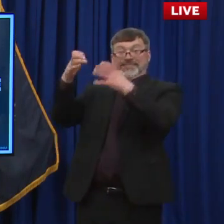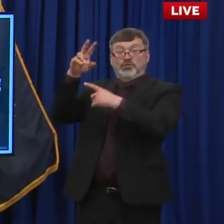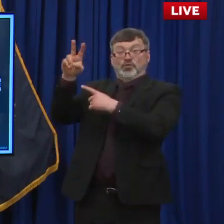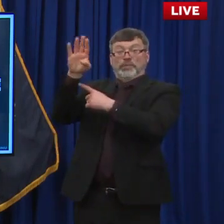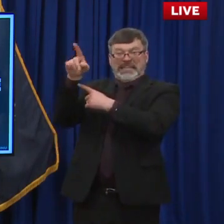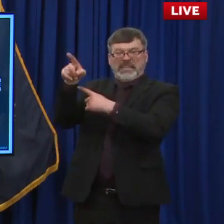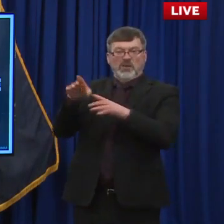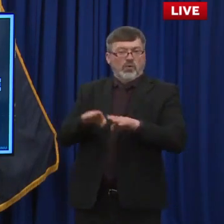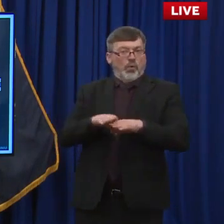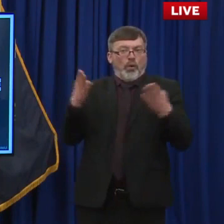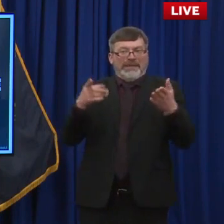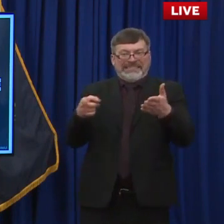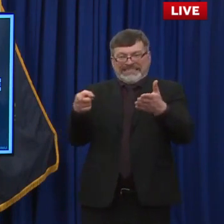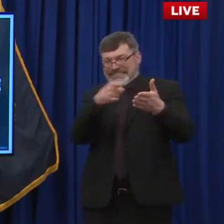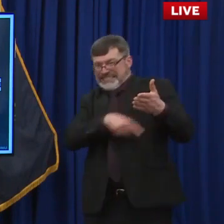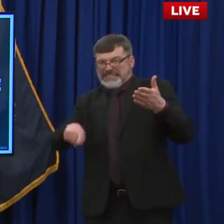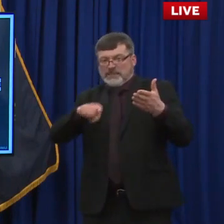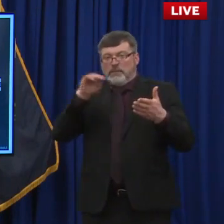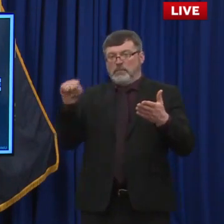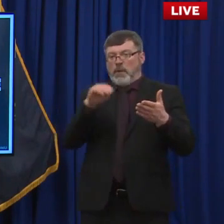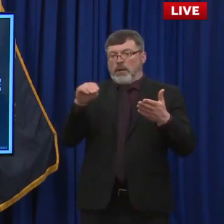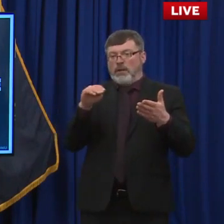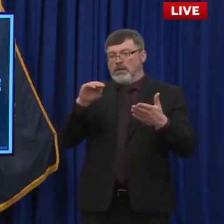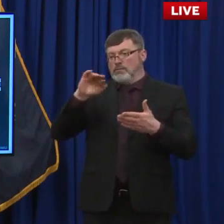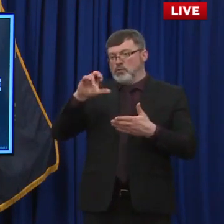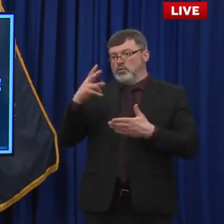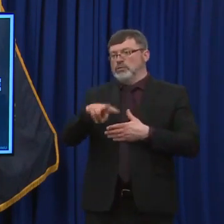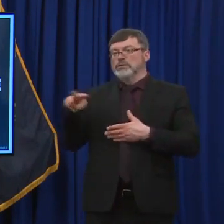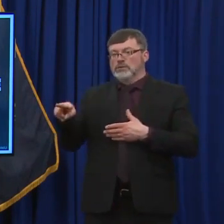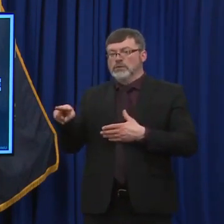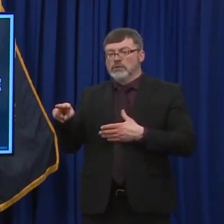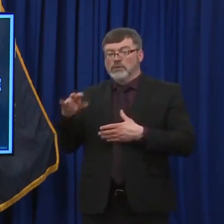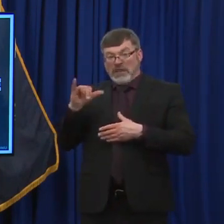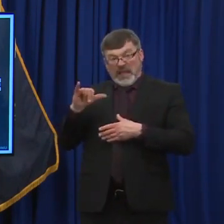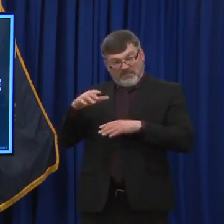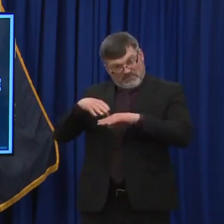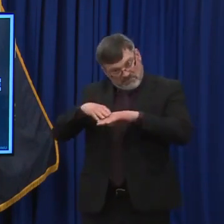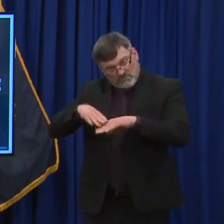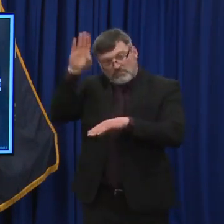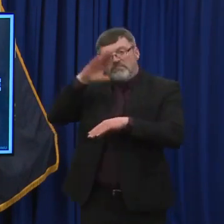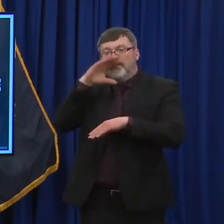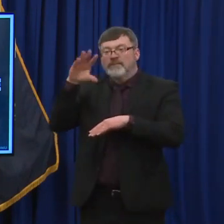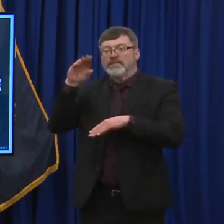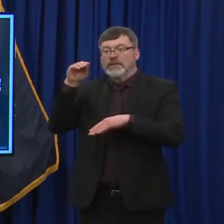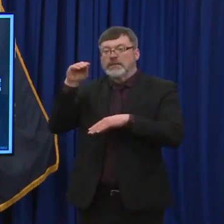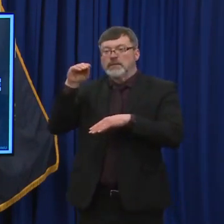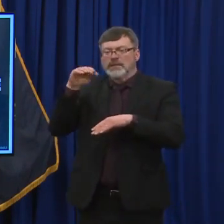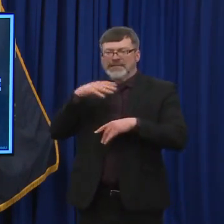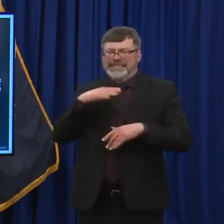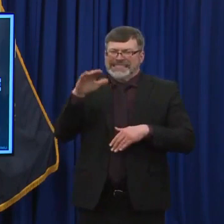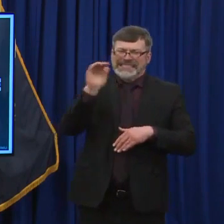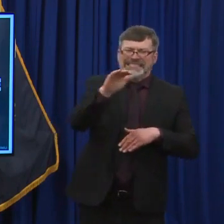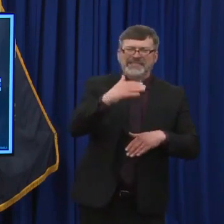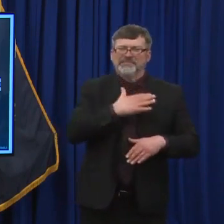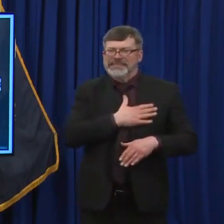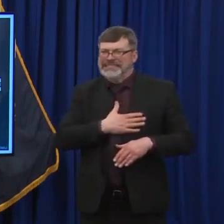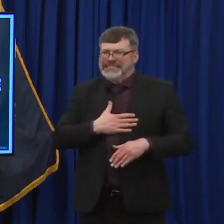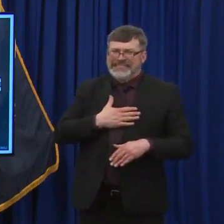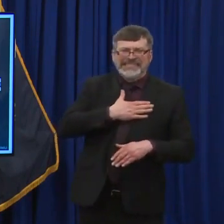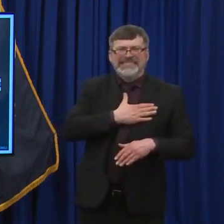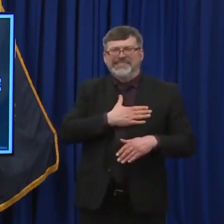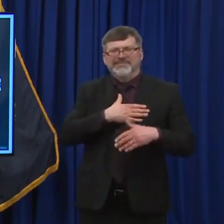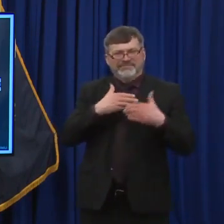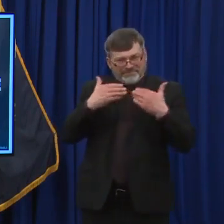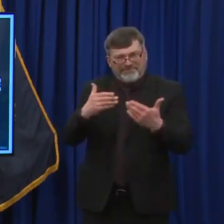.nh.gov and that's for everyone 50 and older. And we encourage all credit staters to get vaccinated as soon as they are offered the